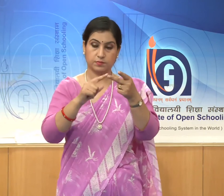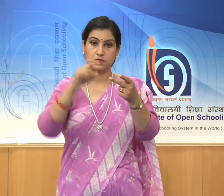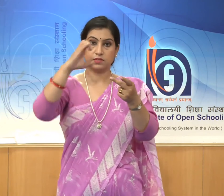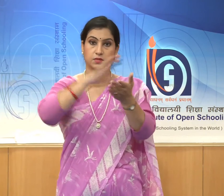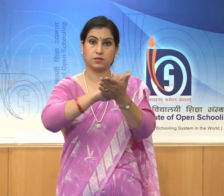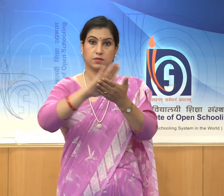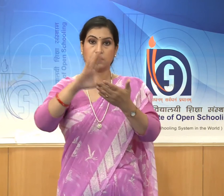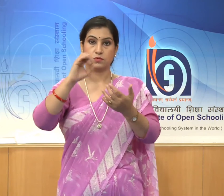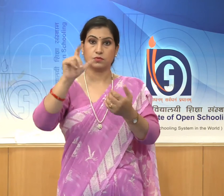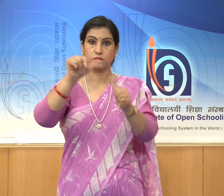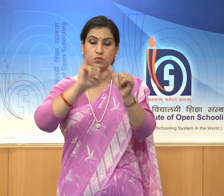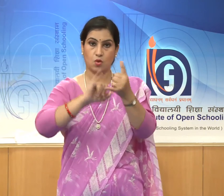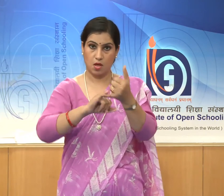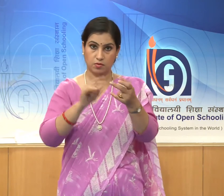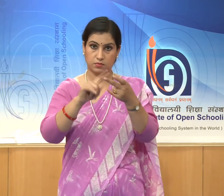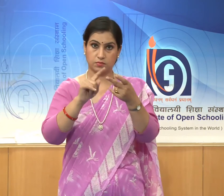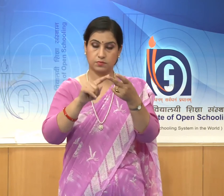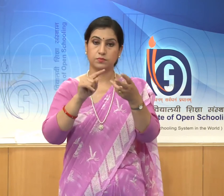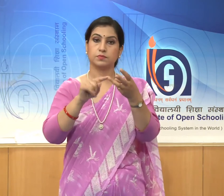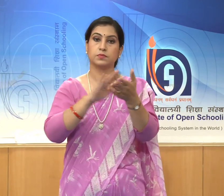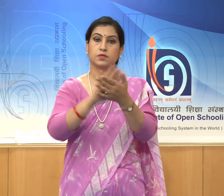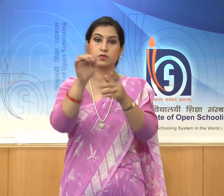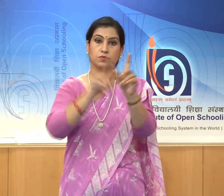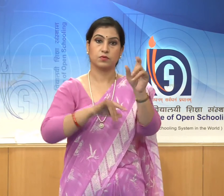Cholas and Haisalas.